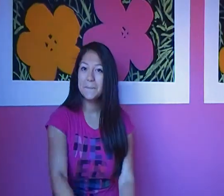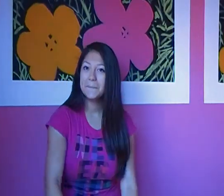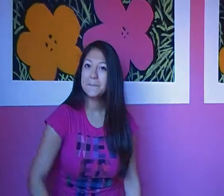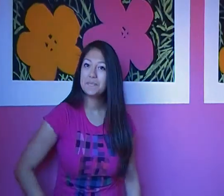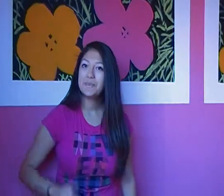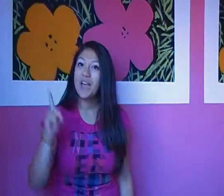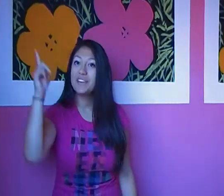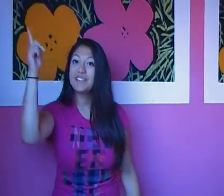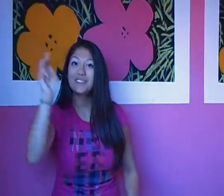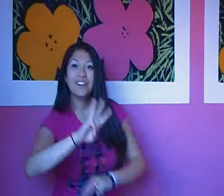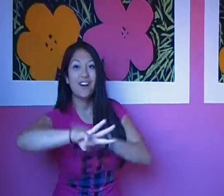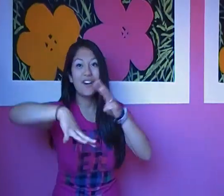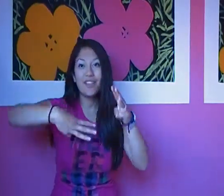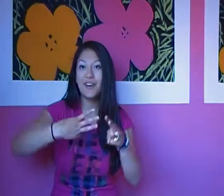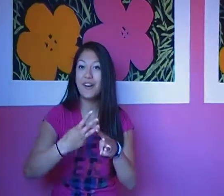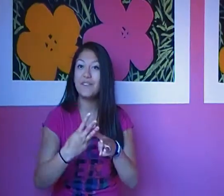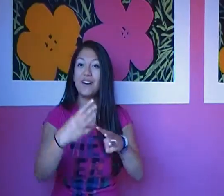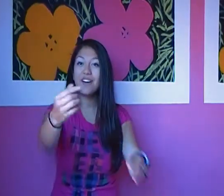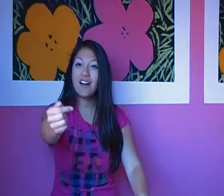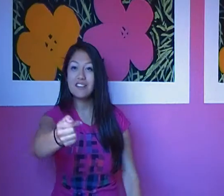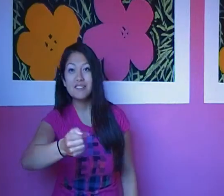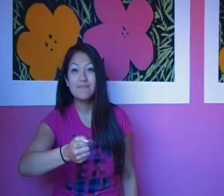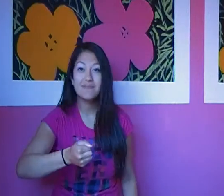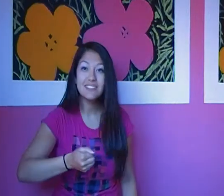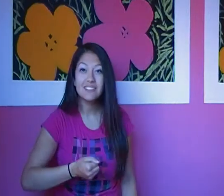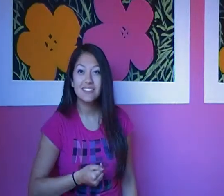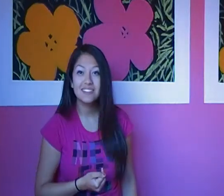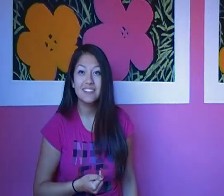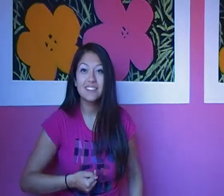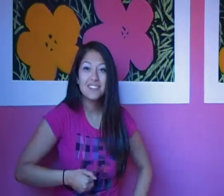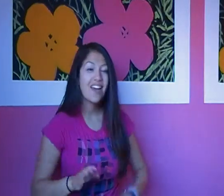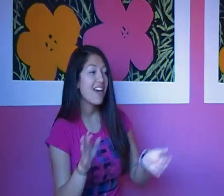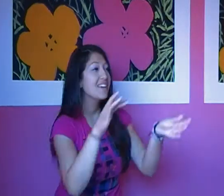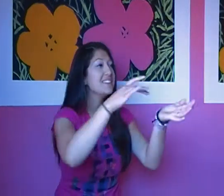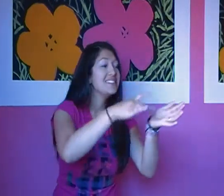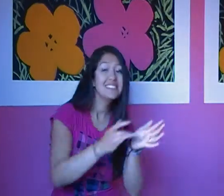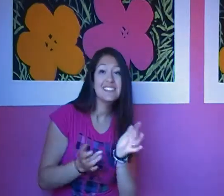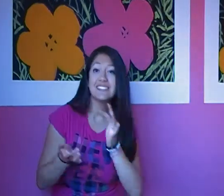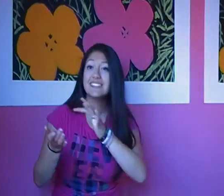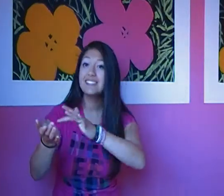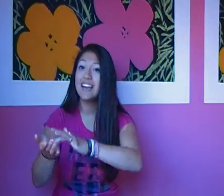You are the world to me. Jesus,